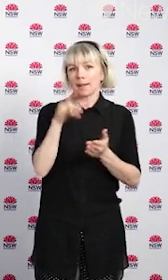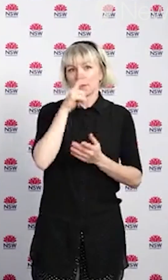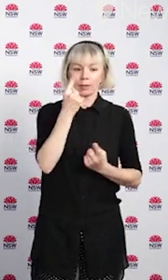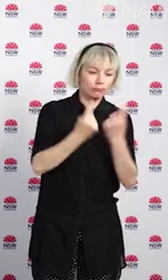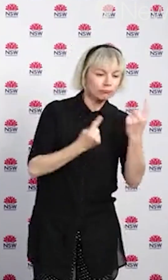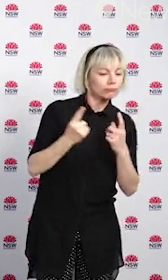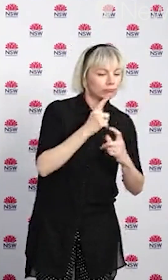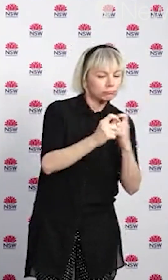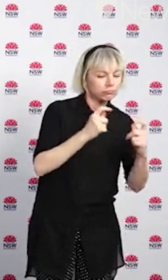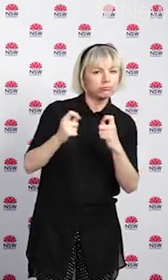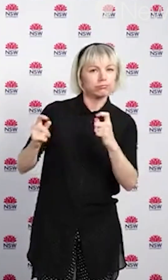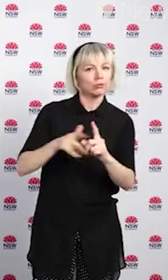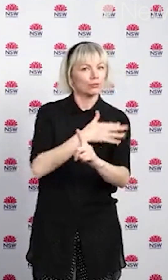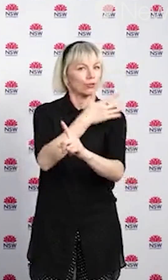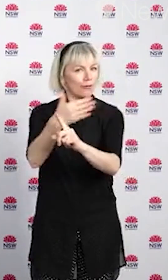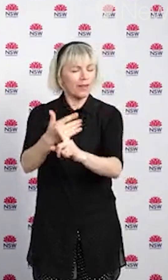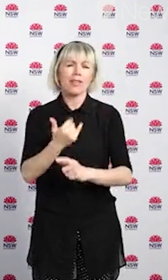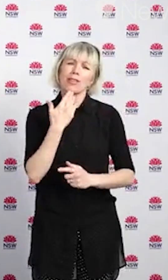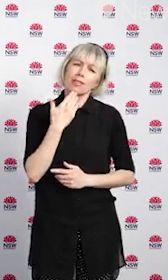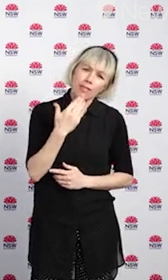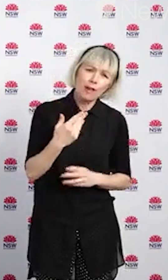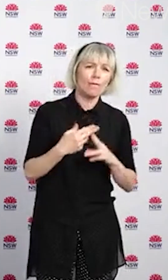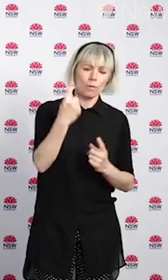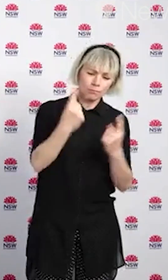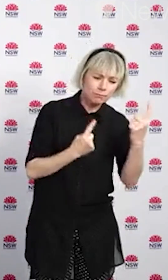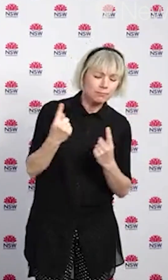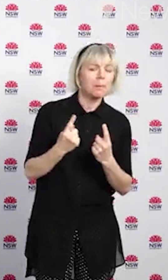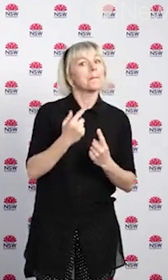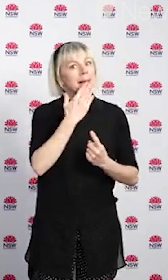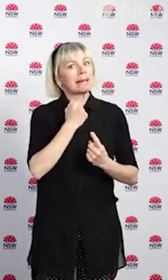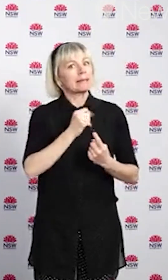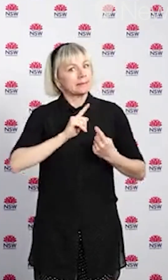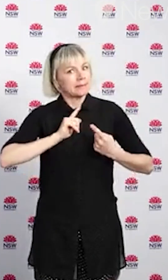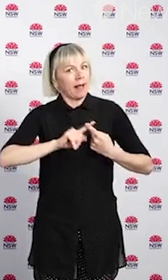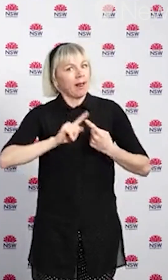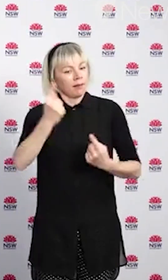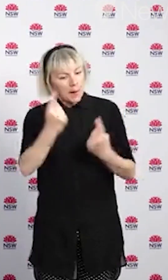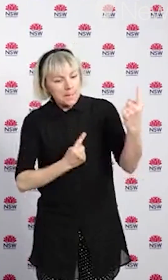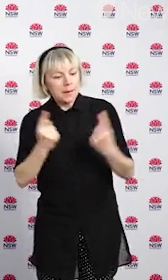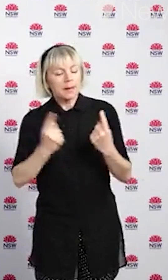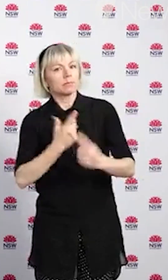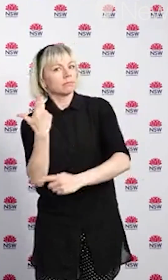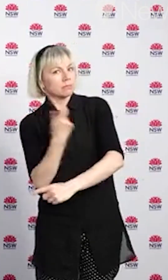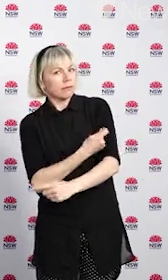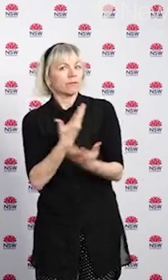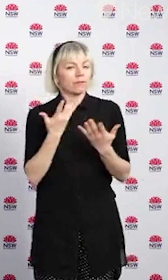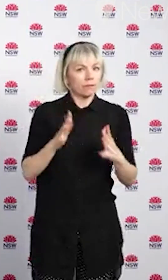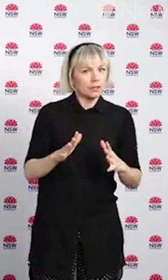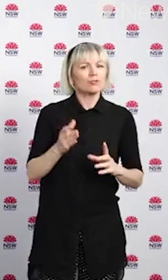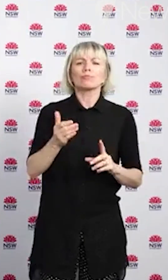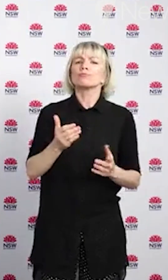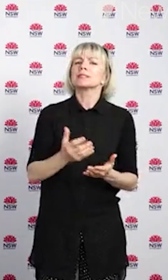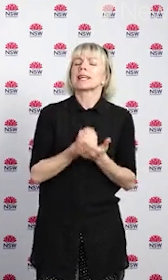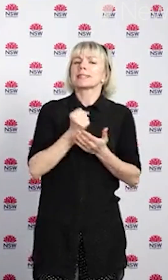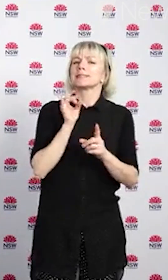thanks very much for everyone for coming forward for vaccination. We need to continue to get those vaccination rates up to protect yourself from the community.